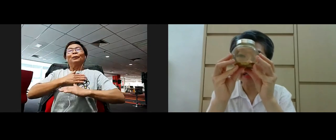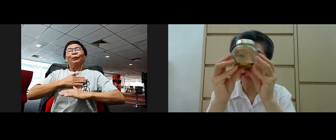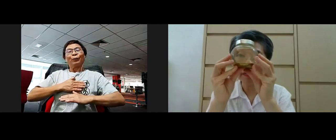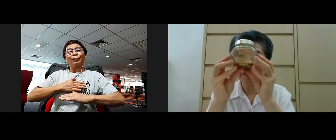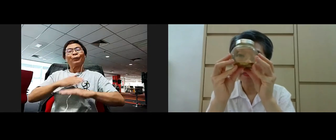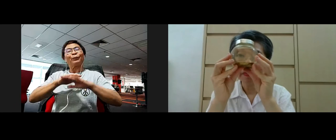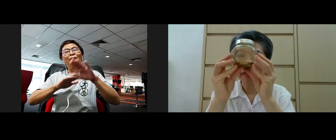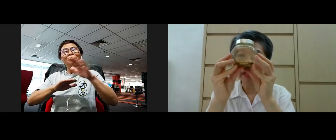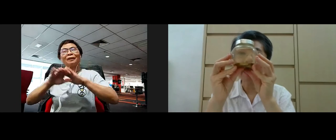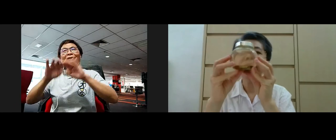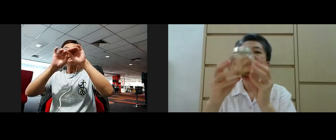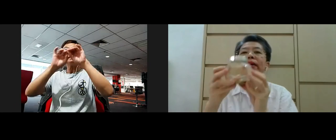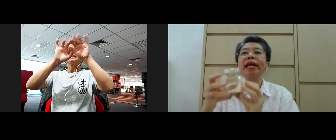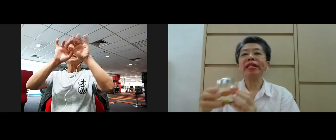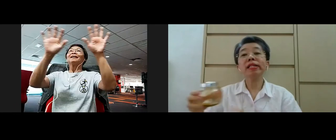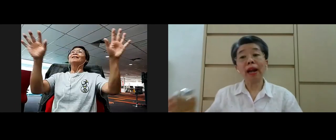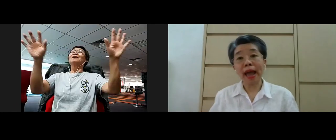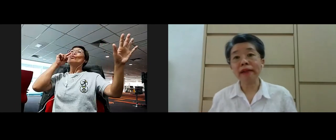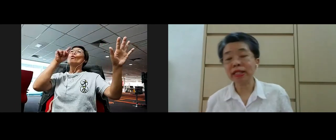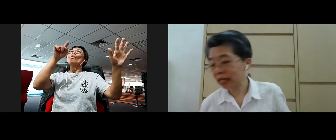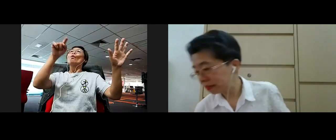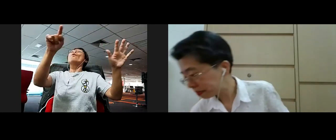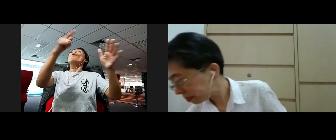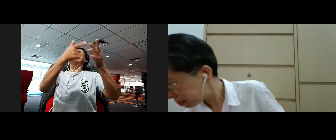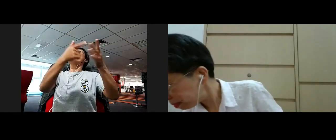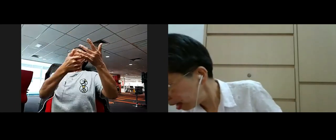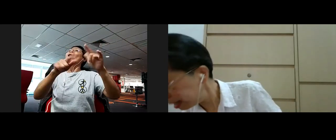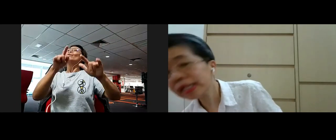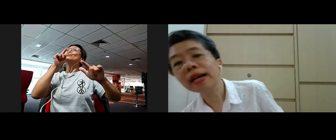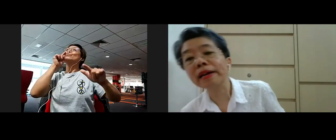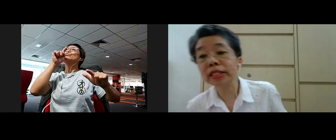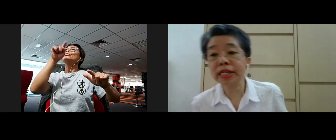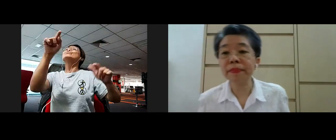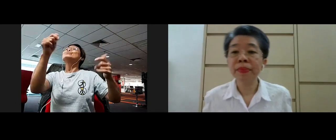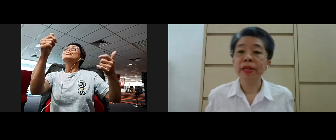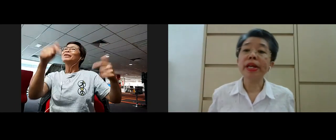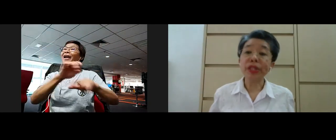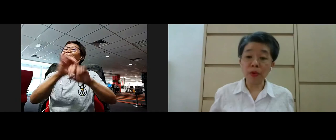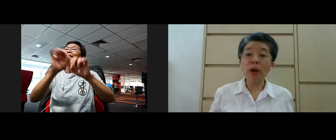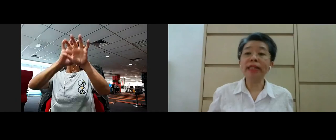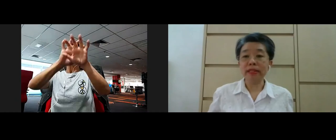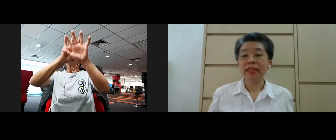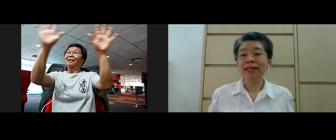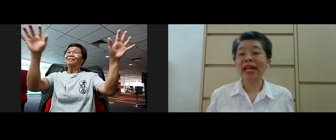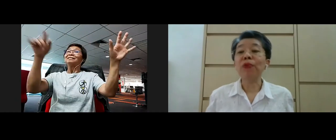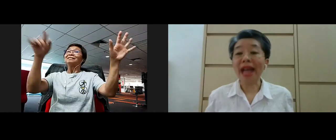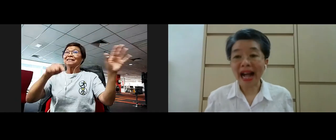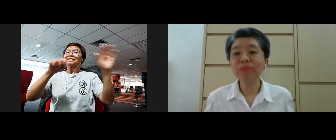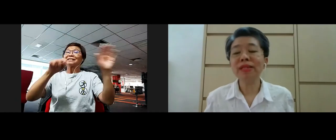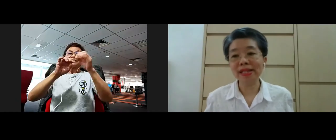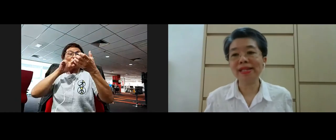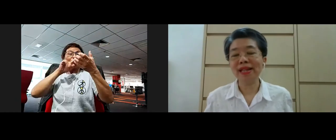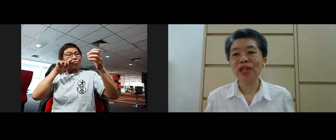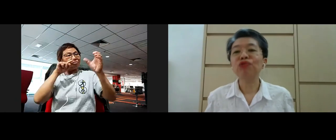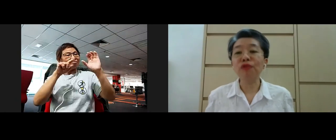clearer yeah and this clarity this clarity is the one that will